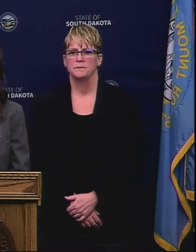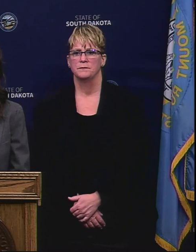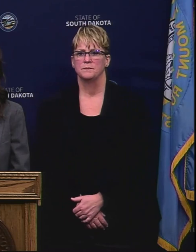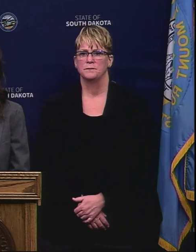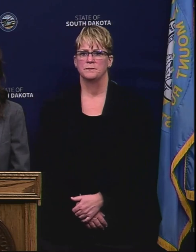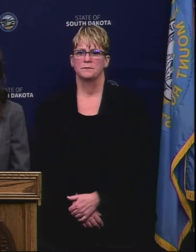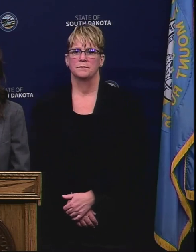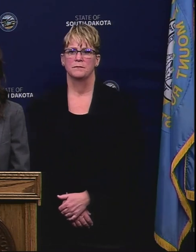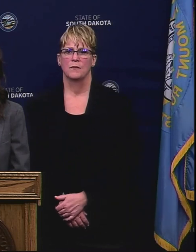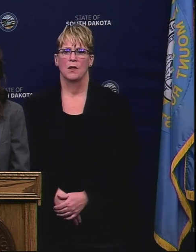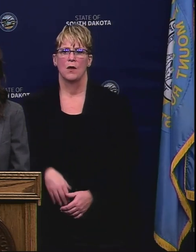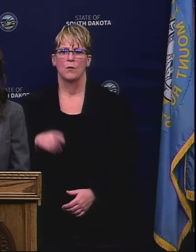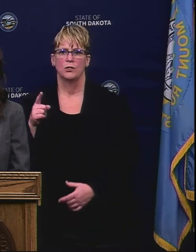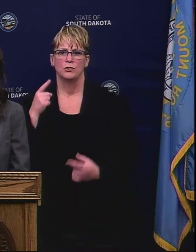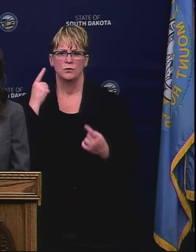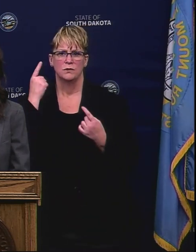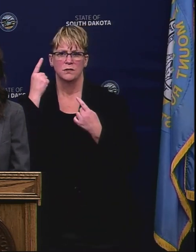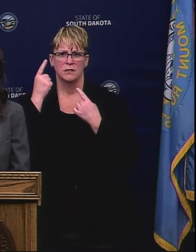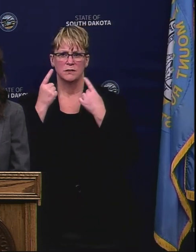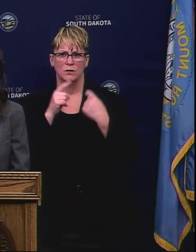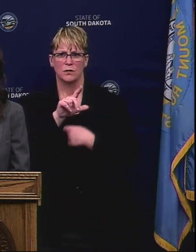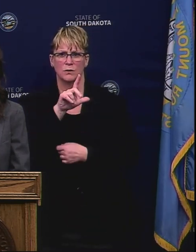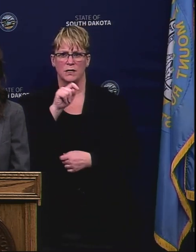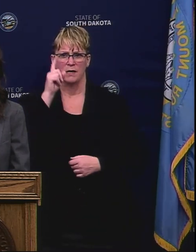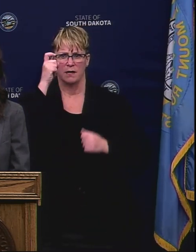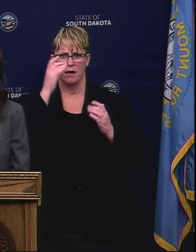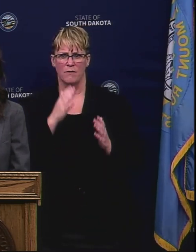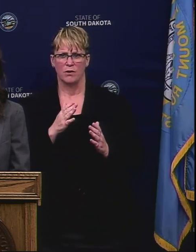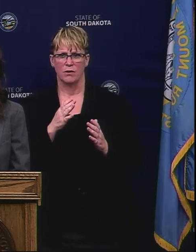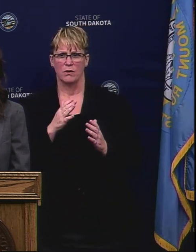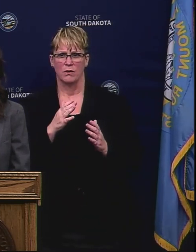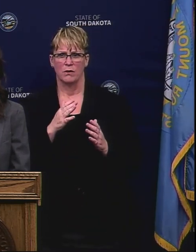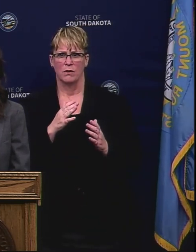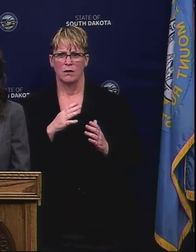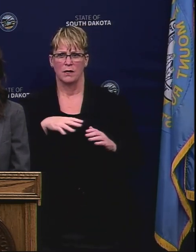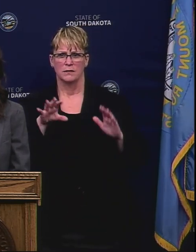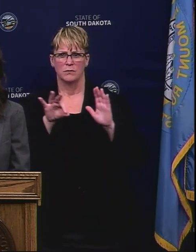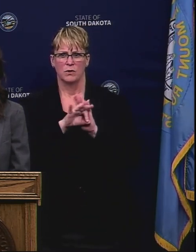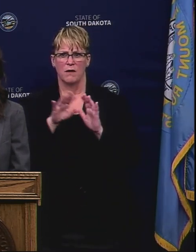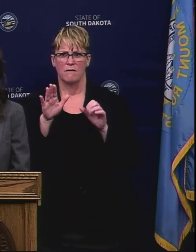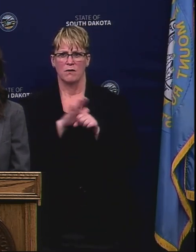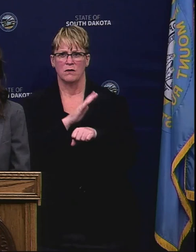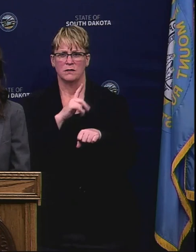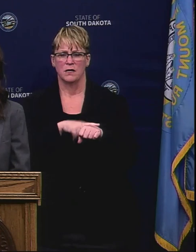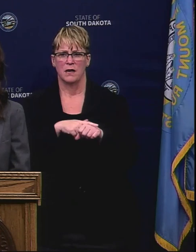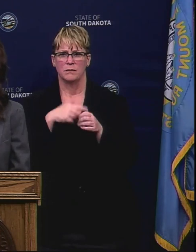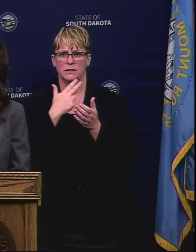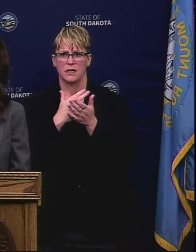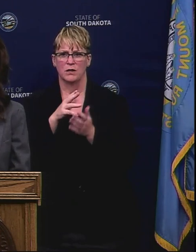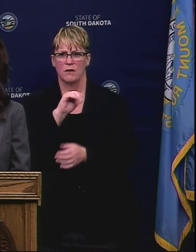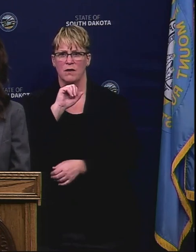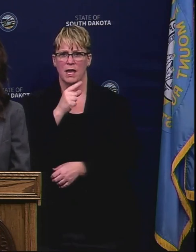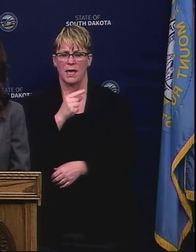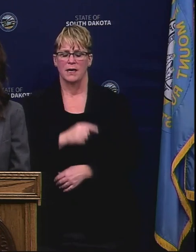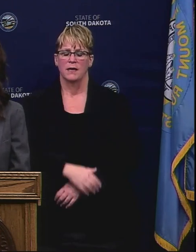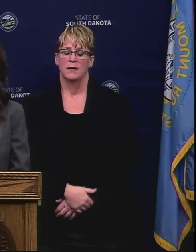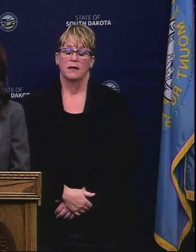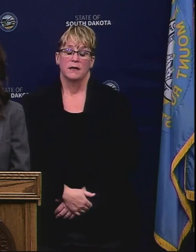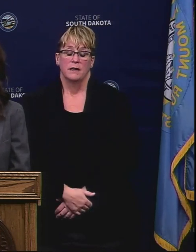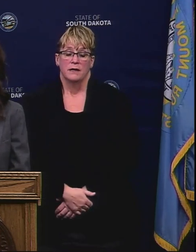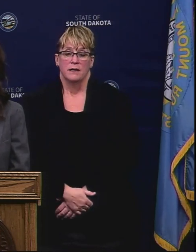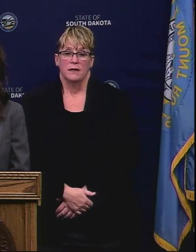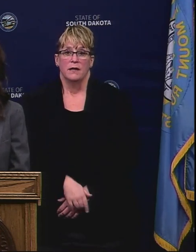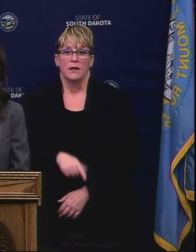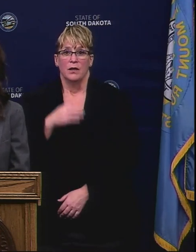Dakota Broadcasters. Would you consider or are you considering Lieutenant Governor as an appointment for the full-time Secretary of Ag? You know, right now